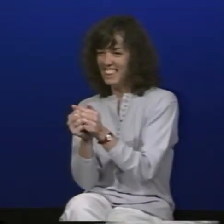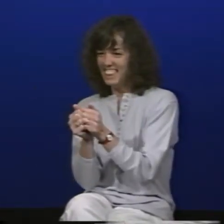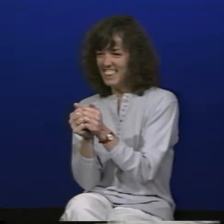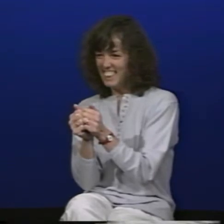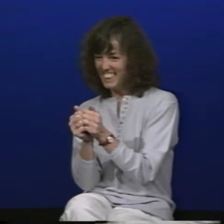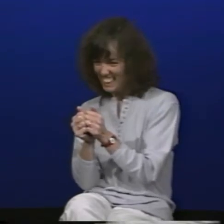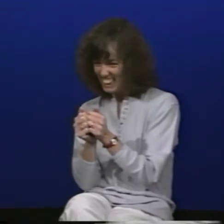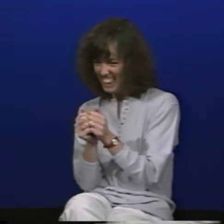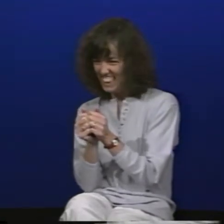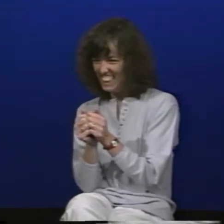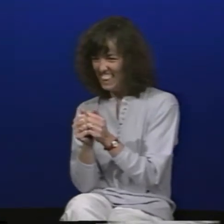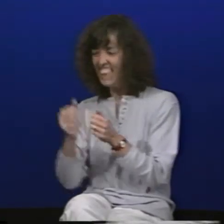with